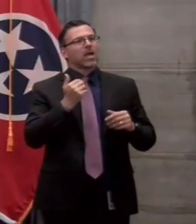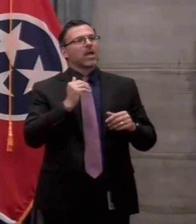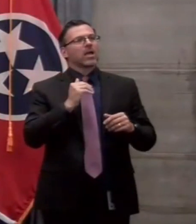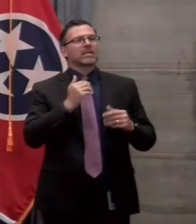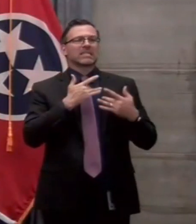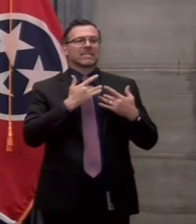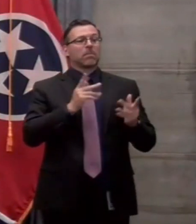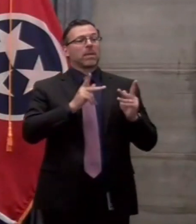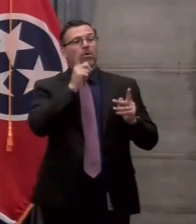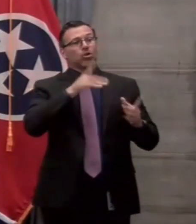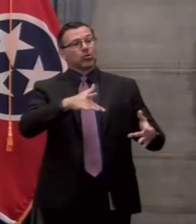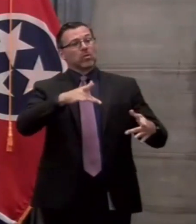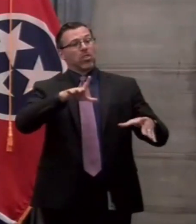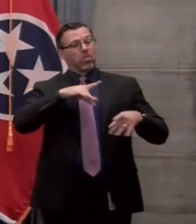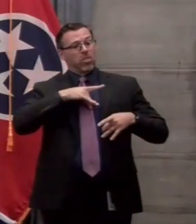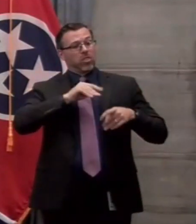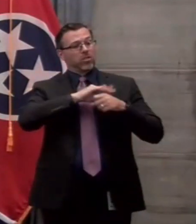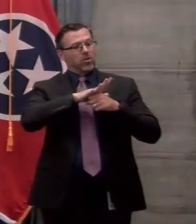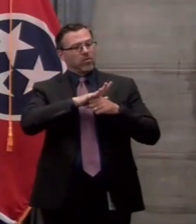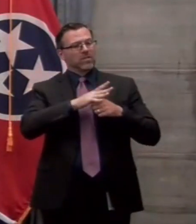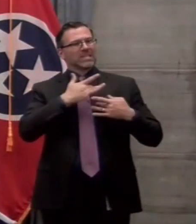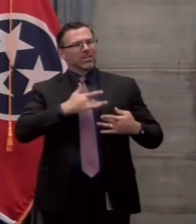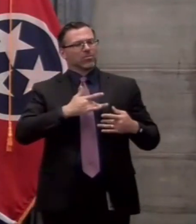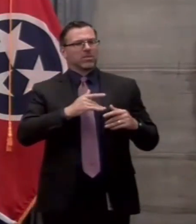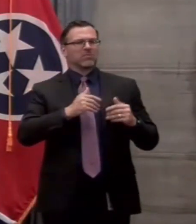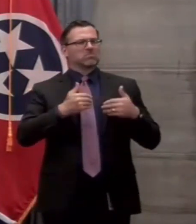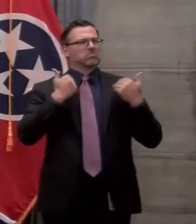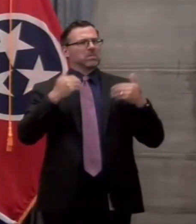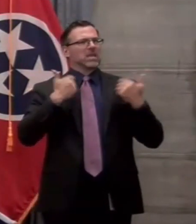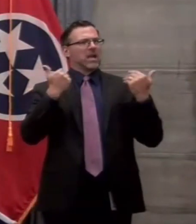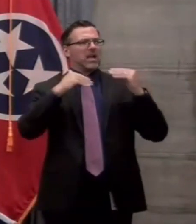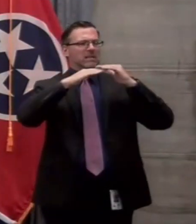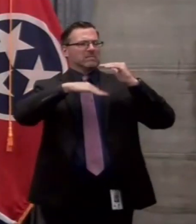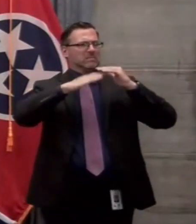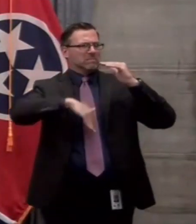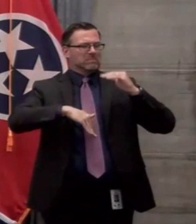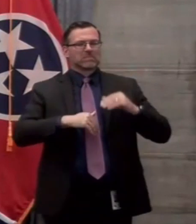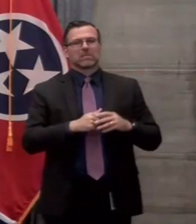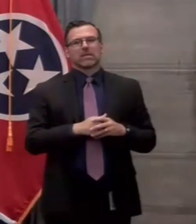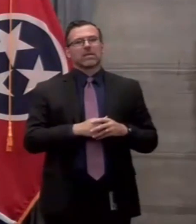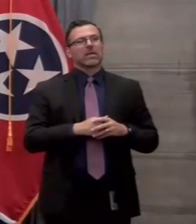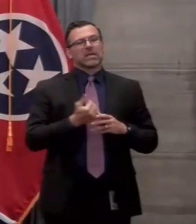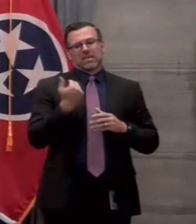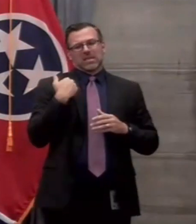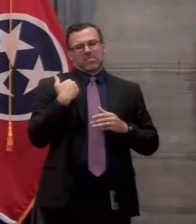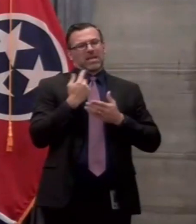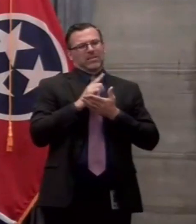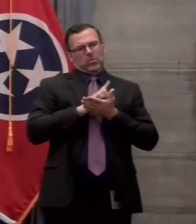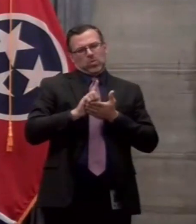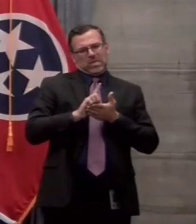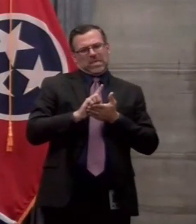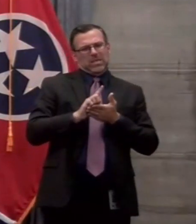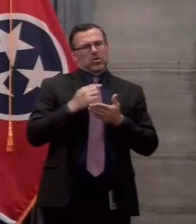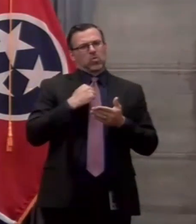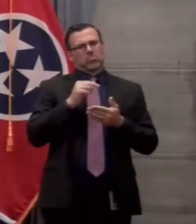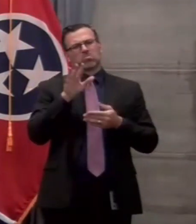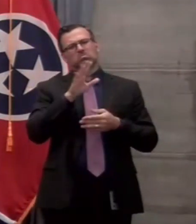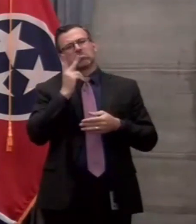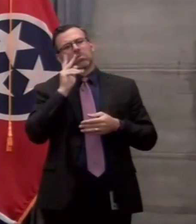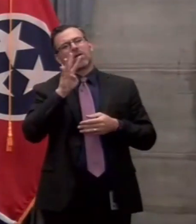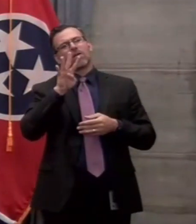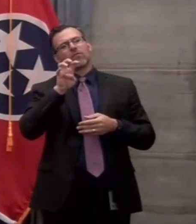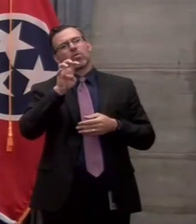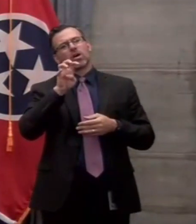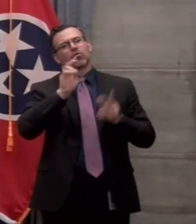range of cases that we've had. In the last week or so, we've seen approximately 400 patients hospitalized